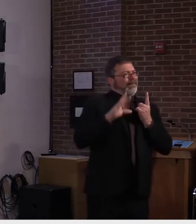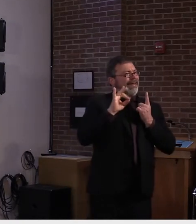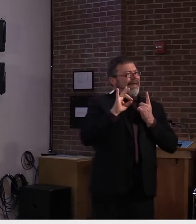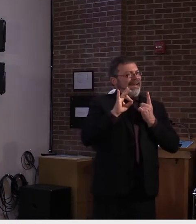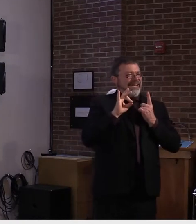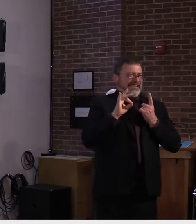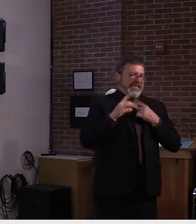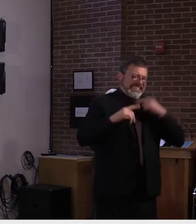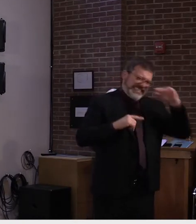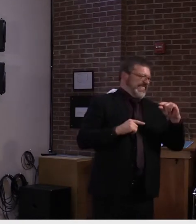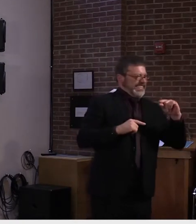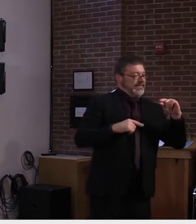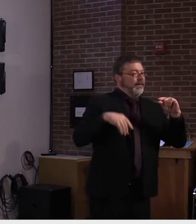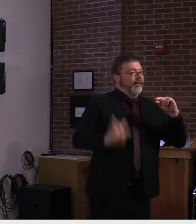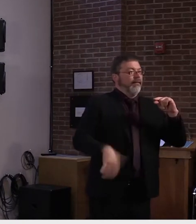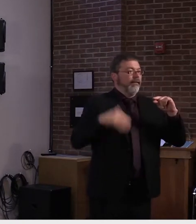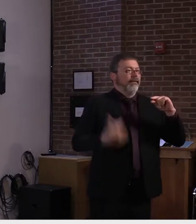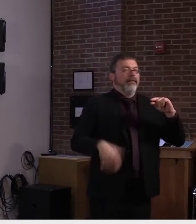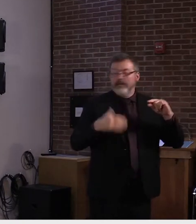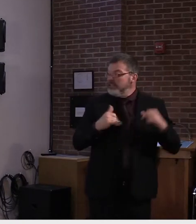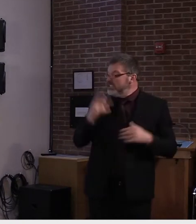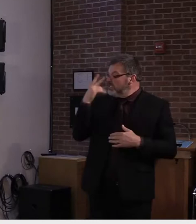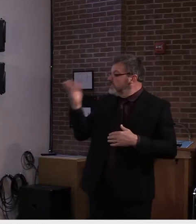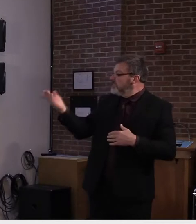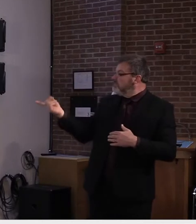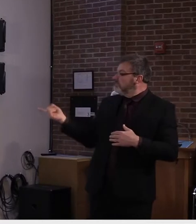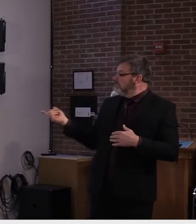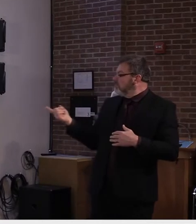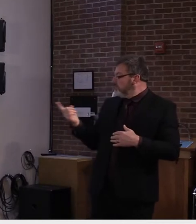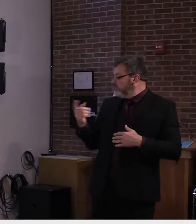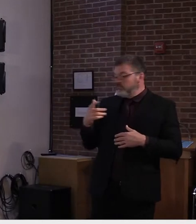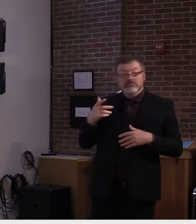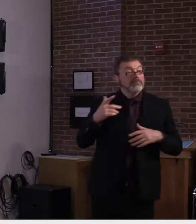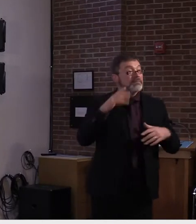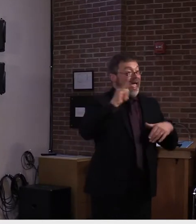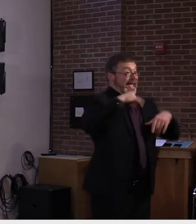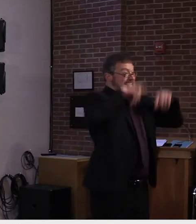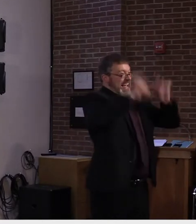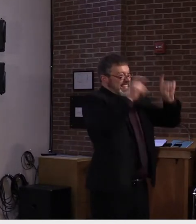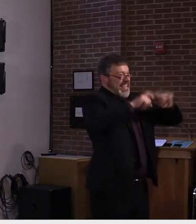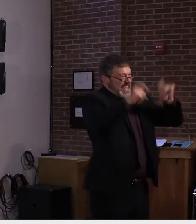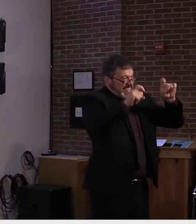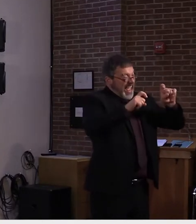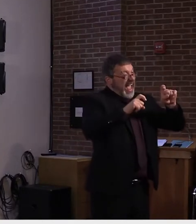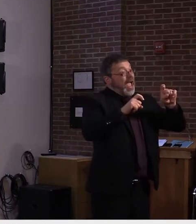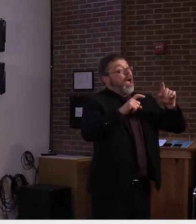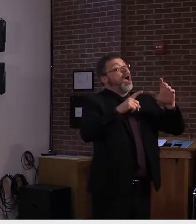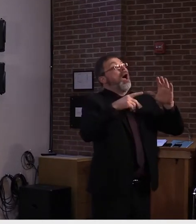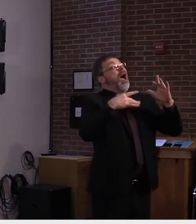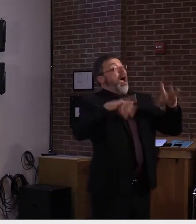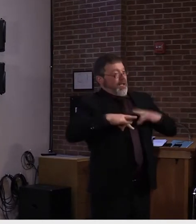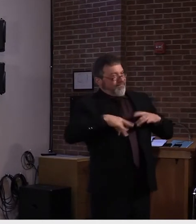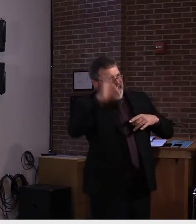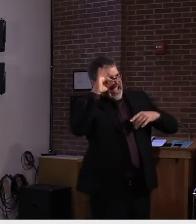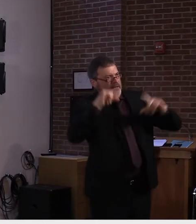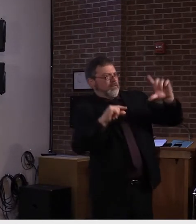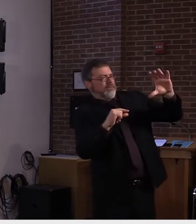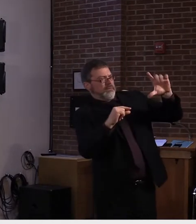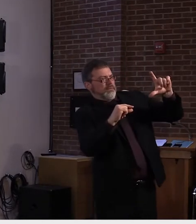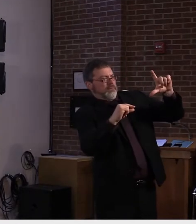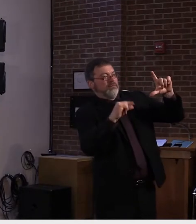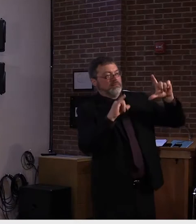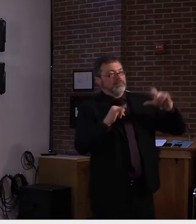62.4% of our new cases come from three counties,